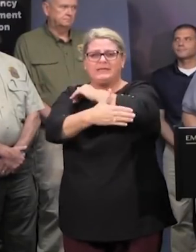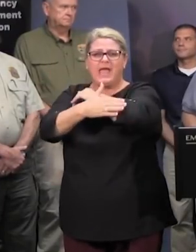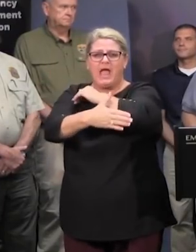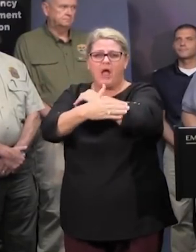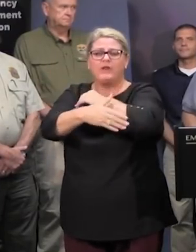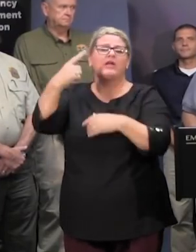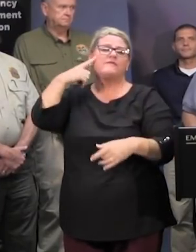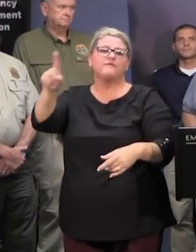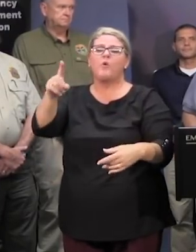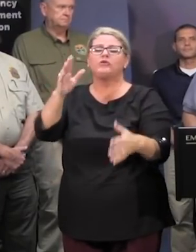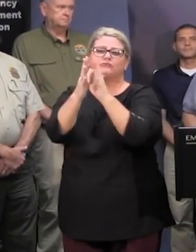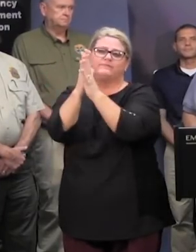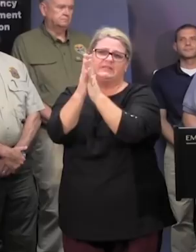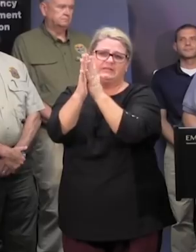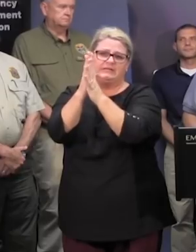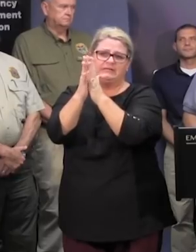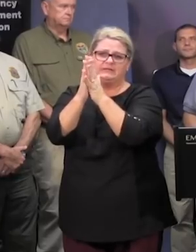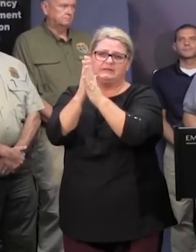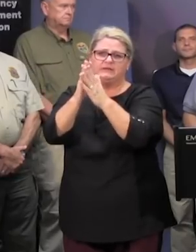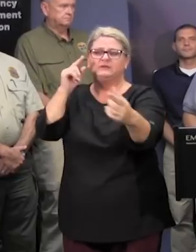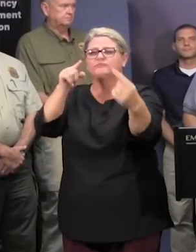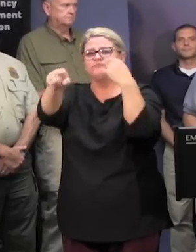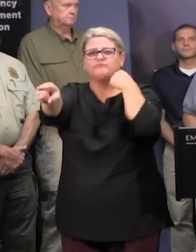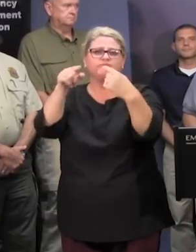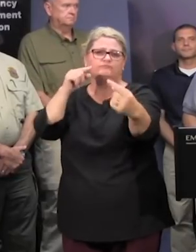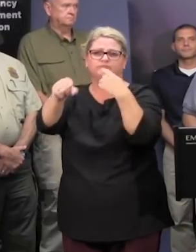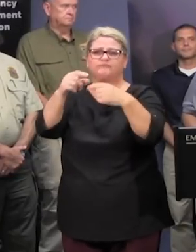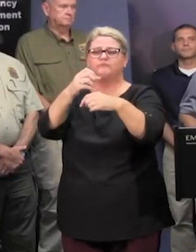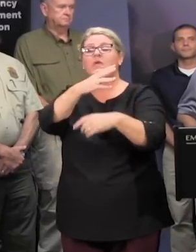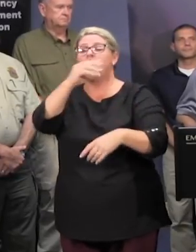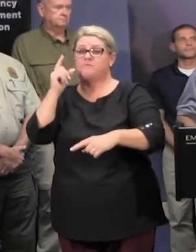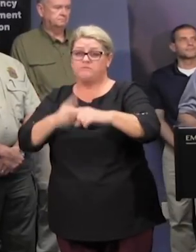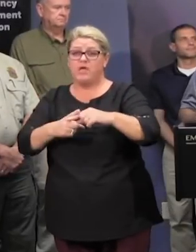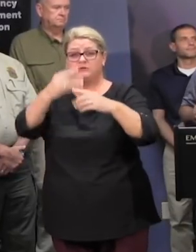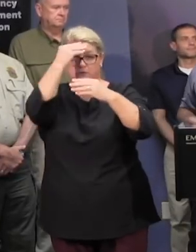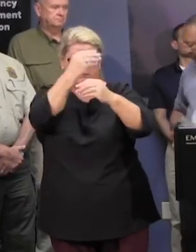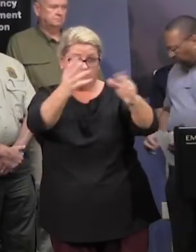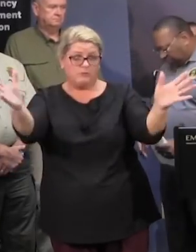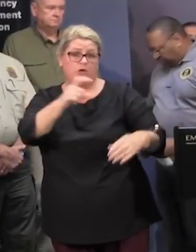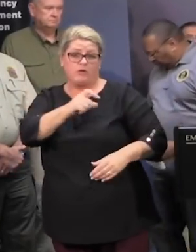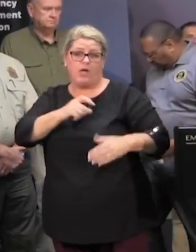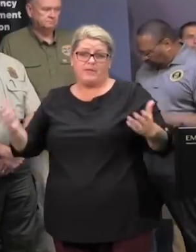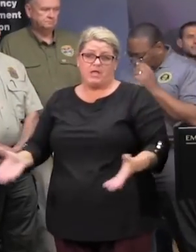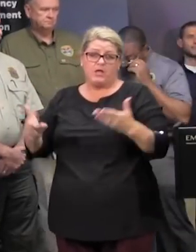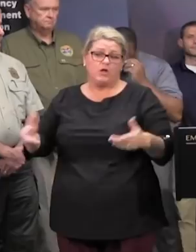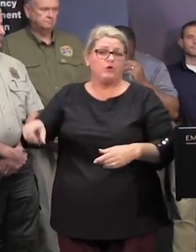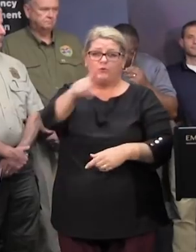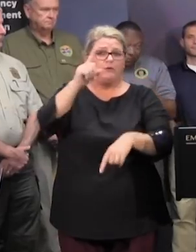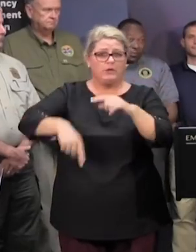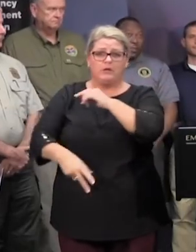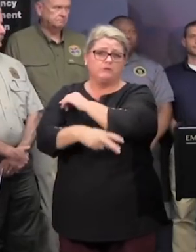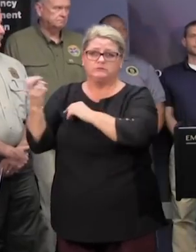patrol and to have a strong law enforcement presence to prevent looting thank you governor thank you joan meacham director